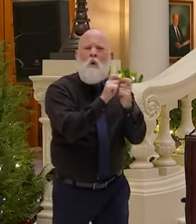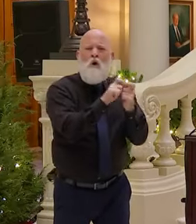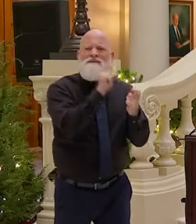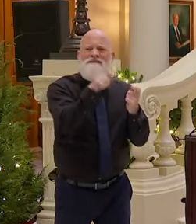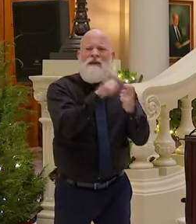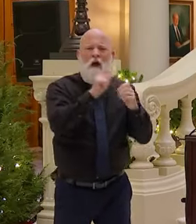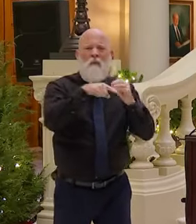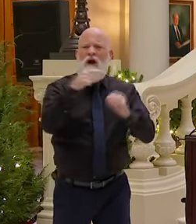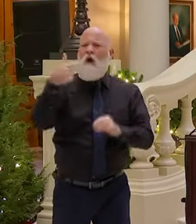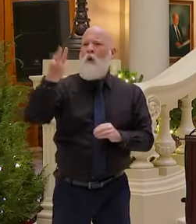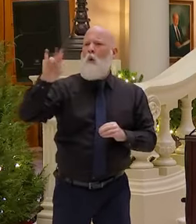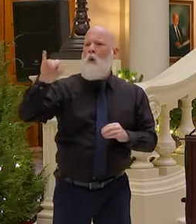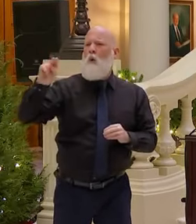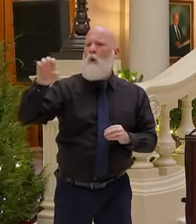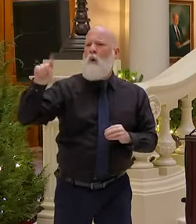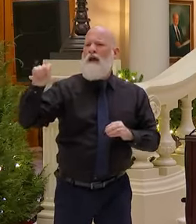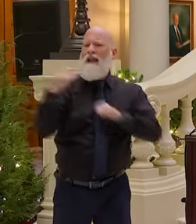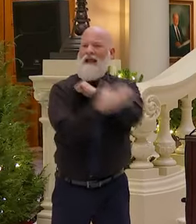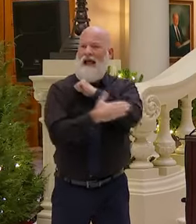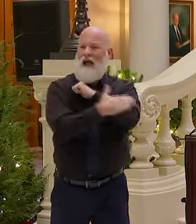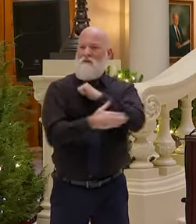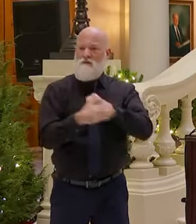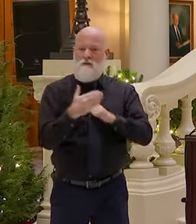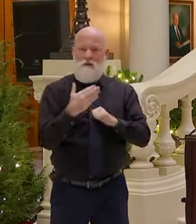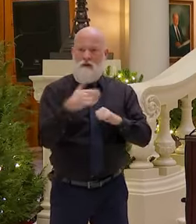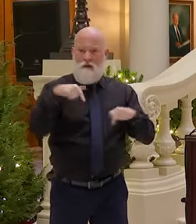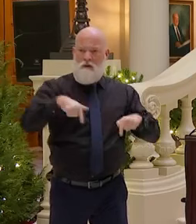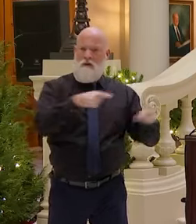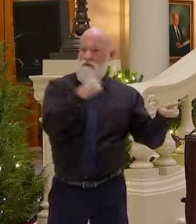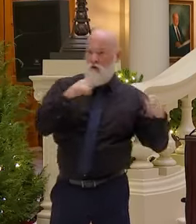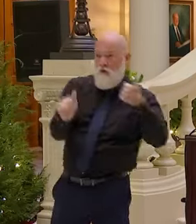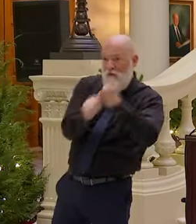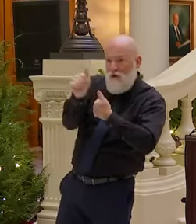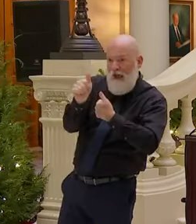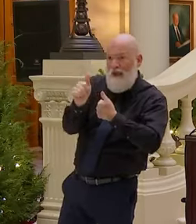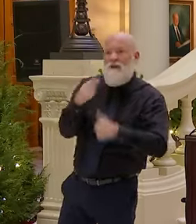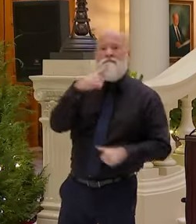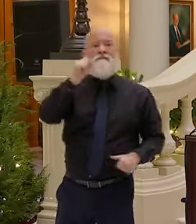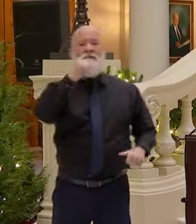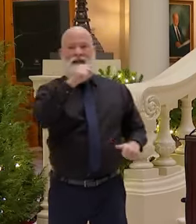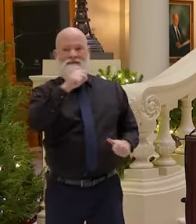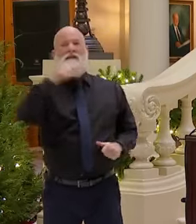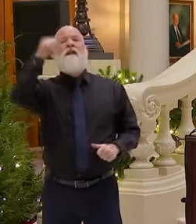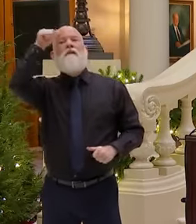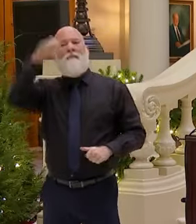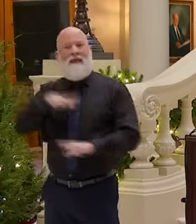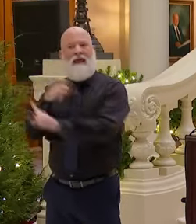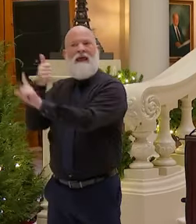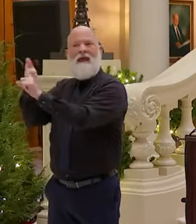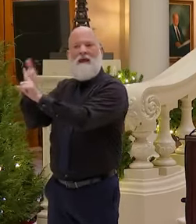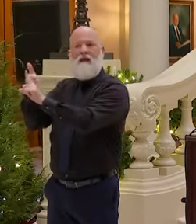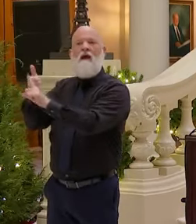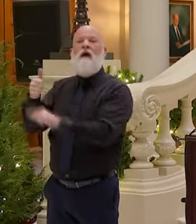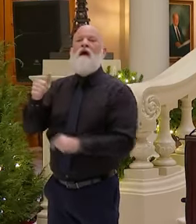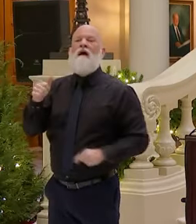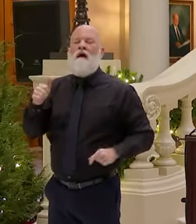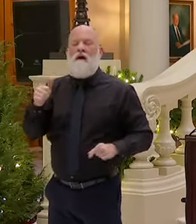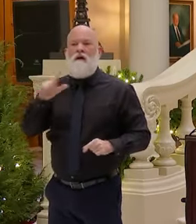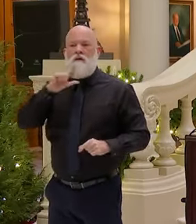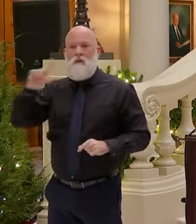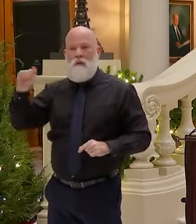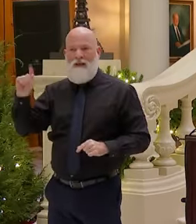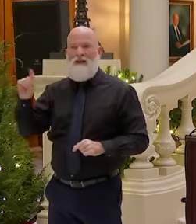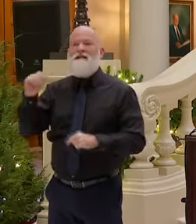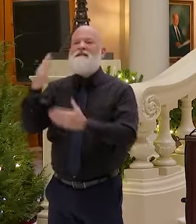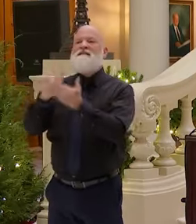About the threat, a young man, contractor, basically somebody took a video of him